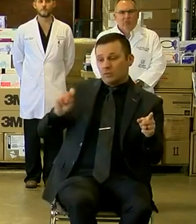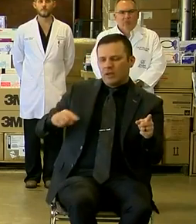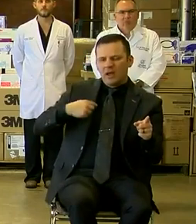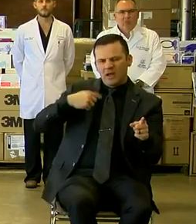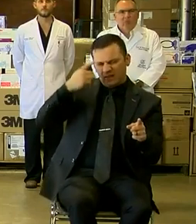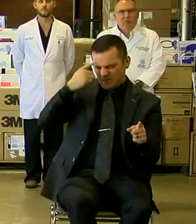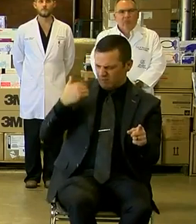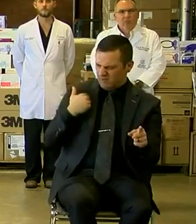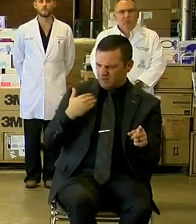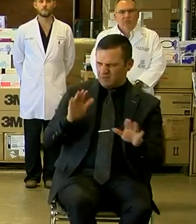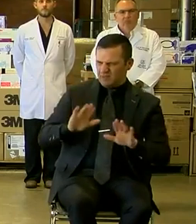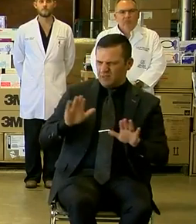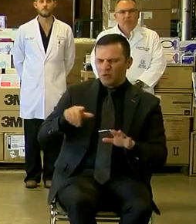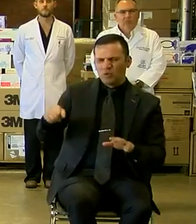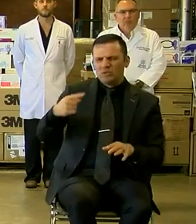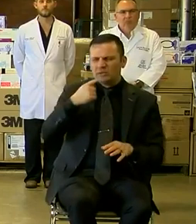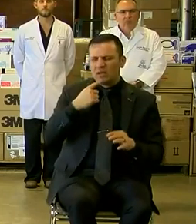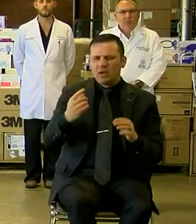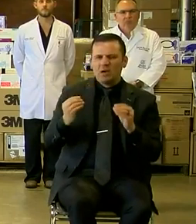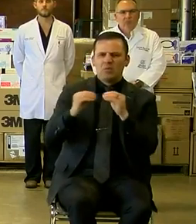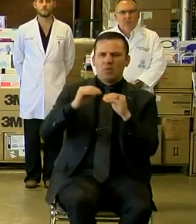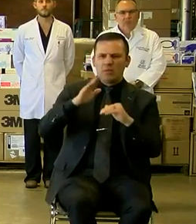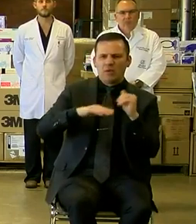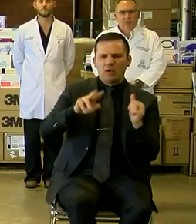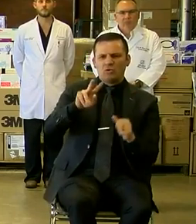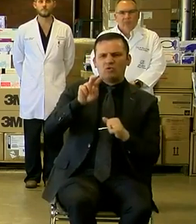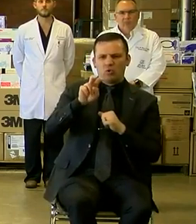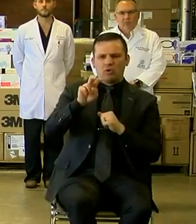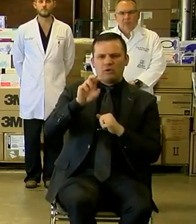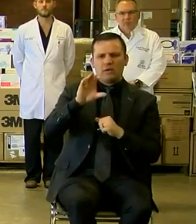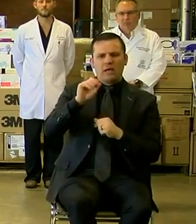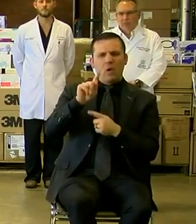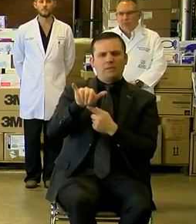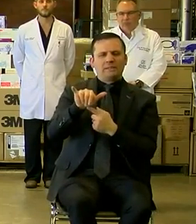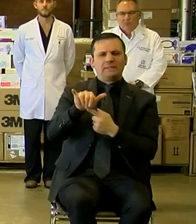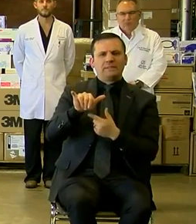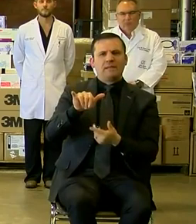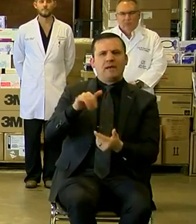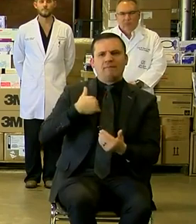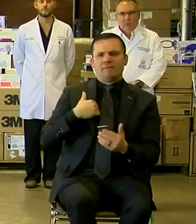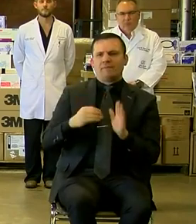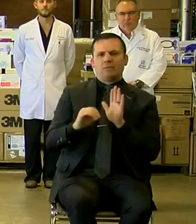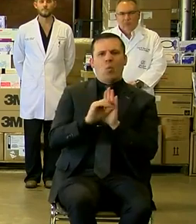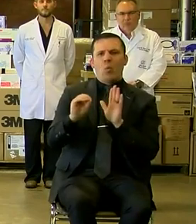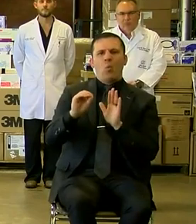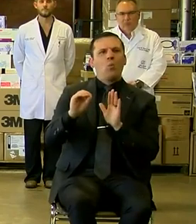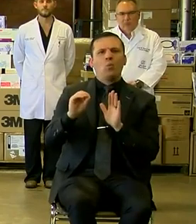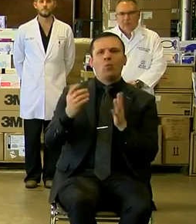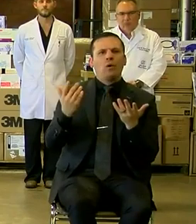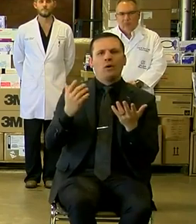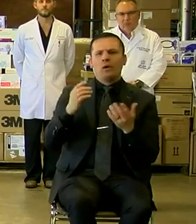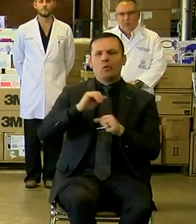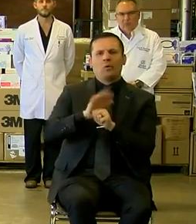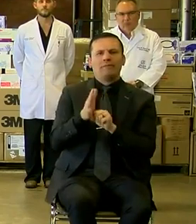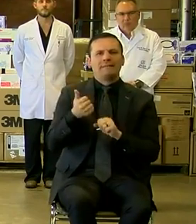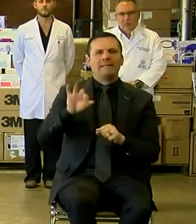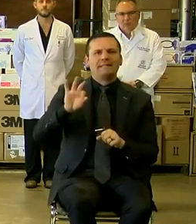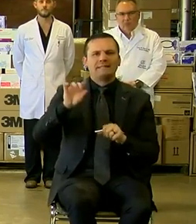that more than two from the respective counties that still have to your help, you know, you talk with information.